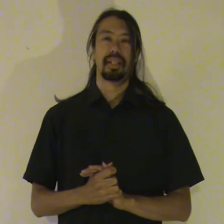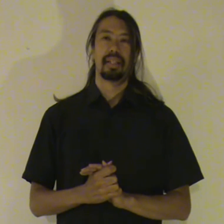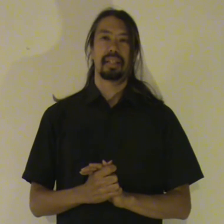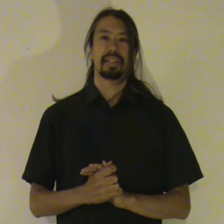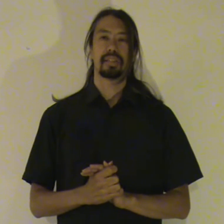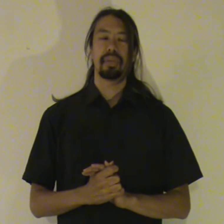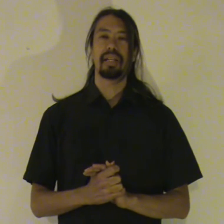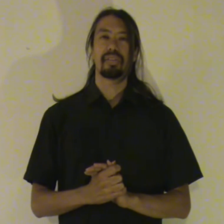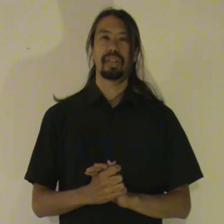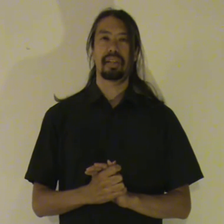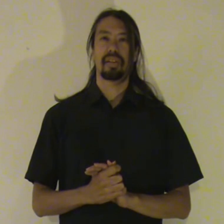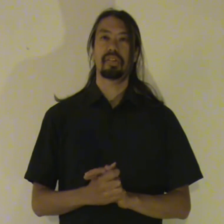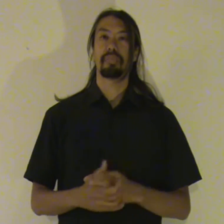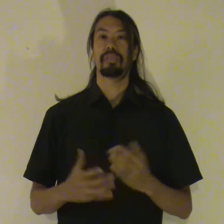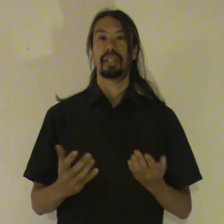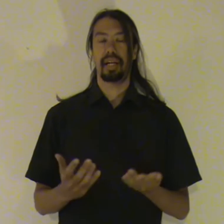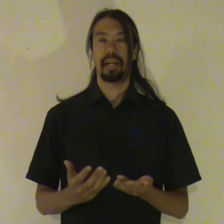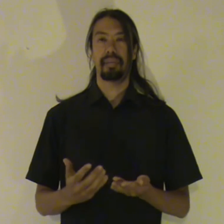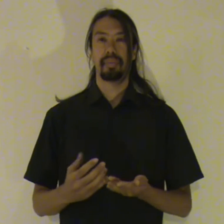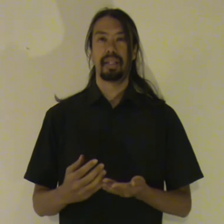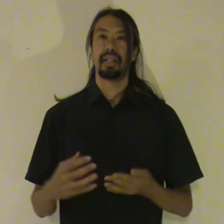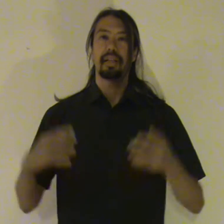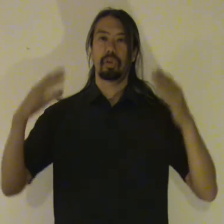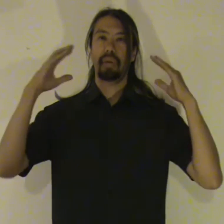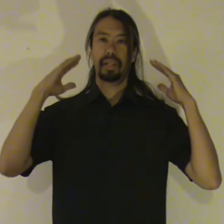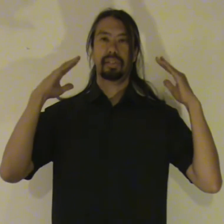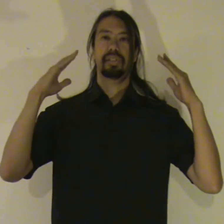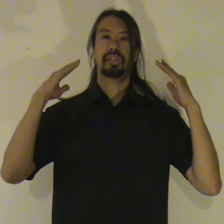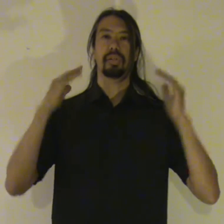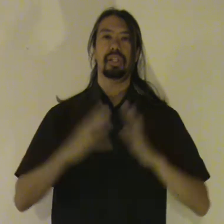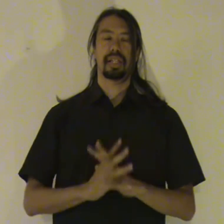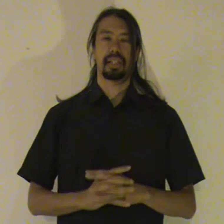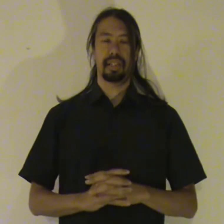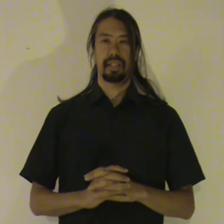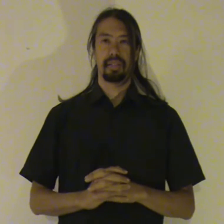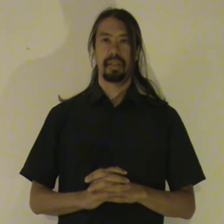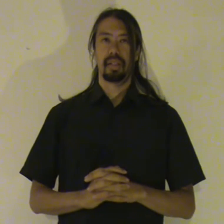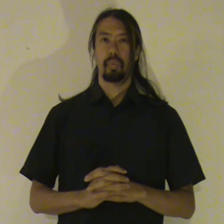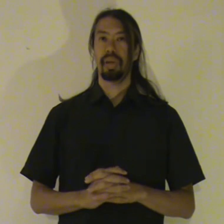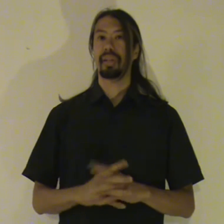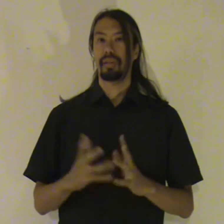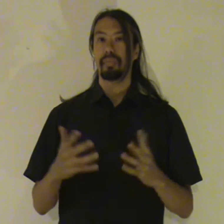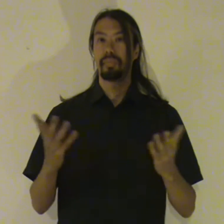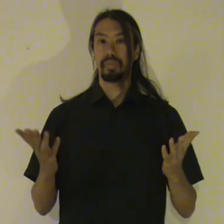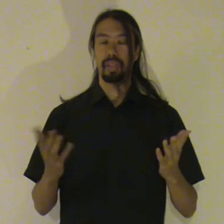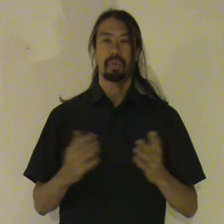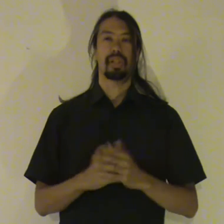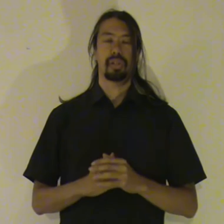It just means that there is something there and your mind is associating it with some creature